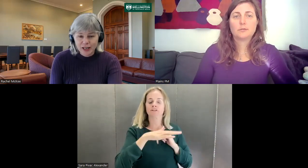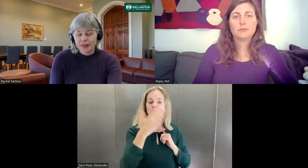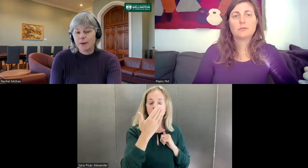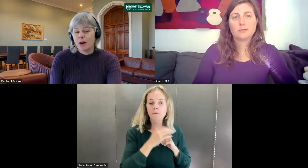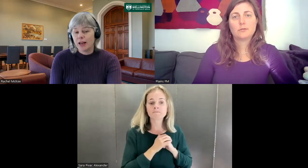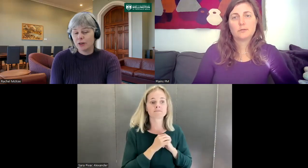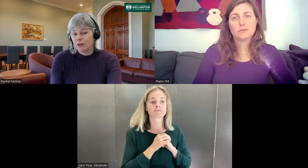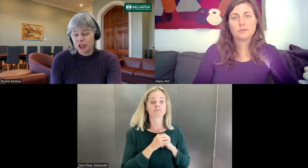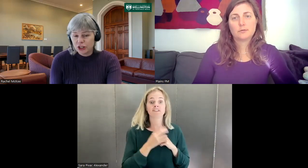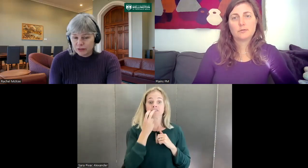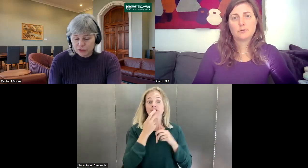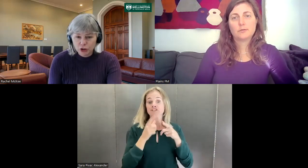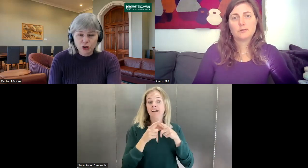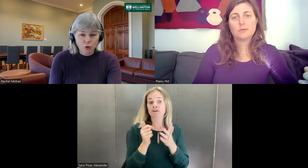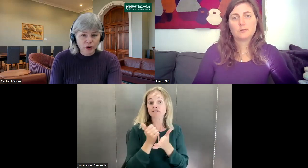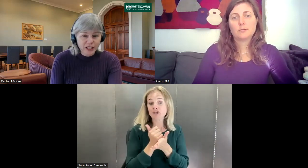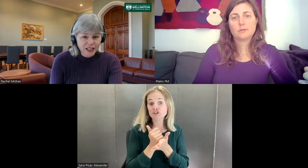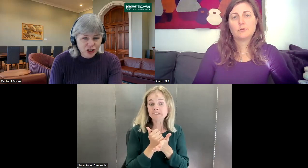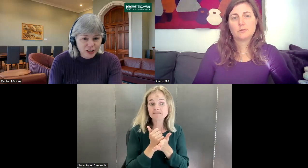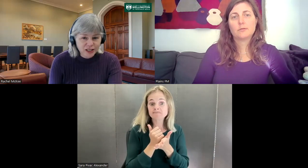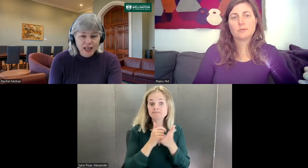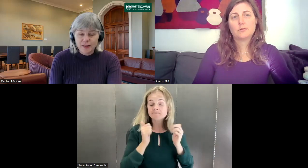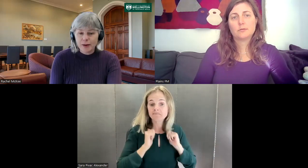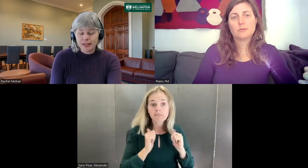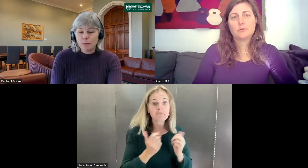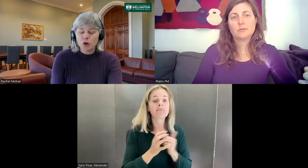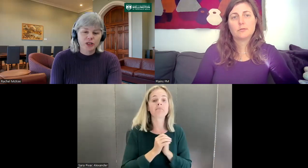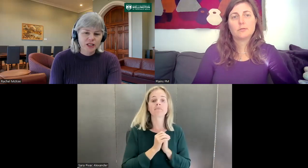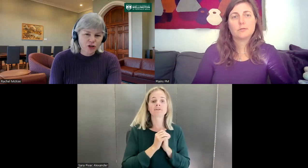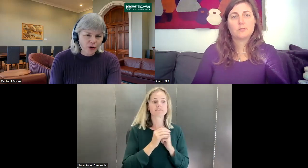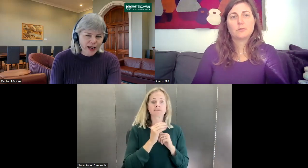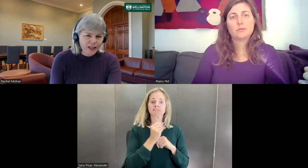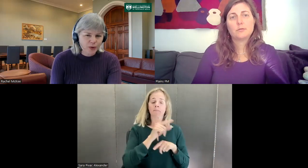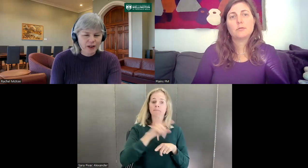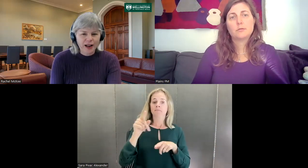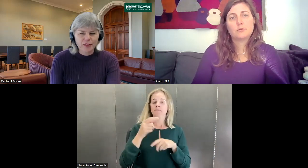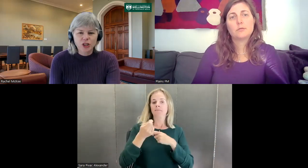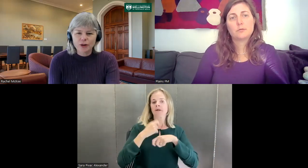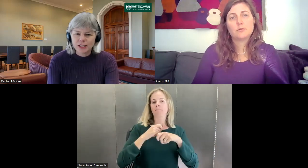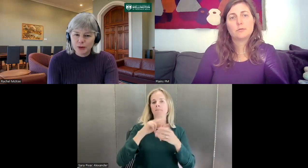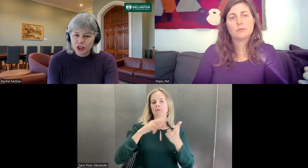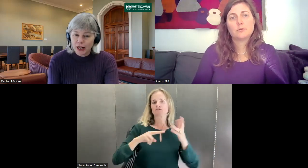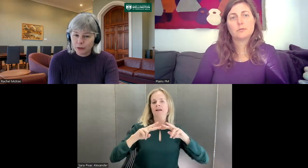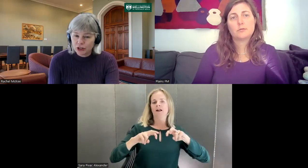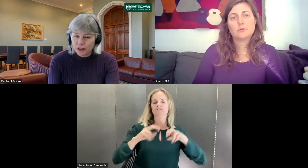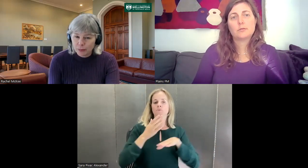they might teachers of deaf children or regular teachers, they some work as teacher aides, we've had others go into speech language therapy.